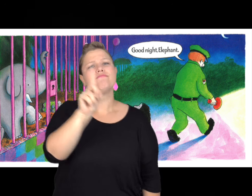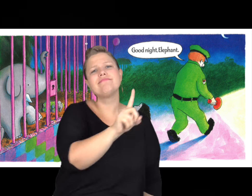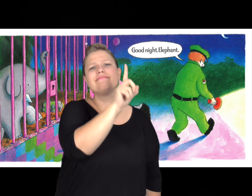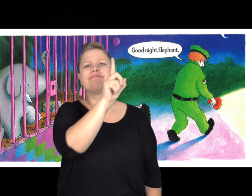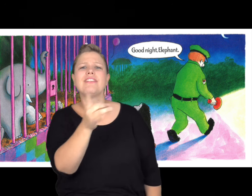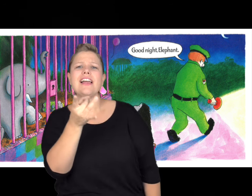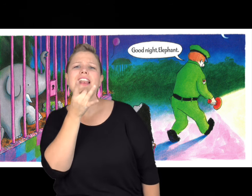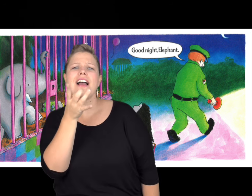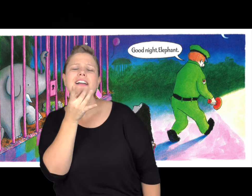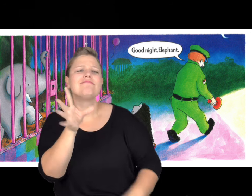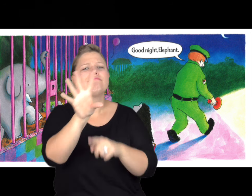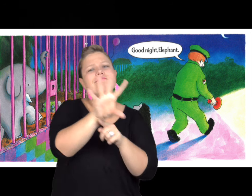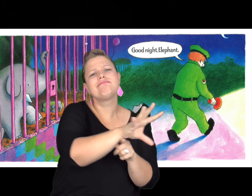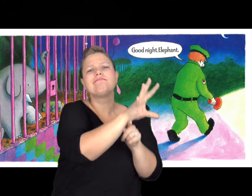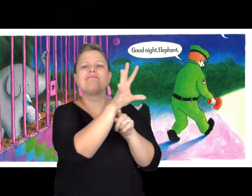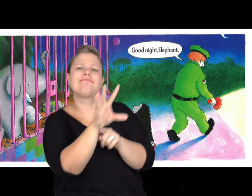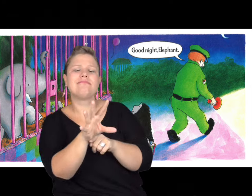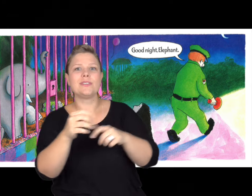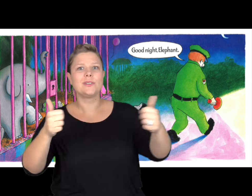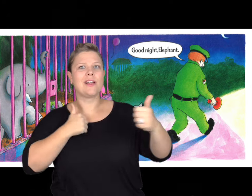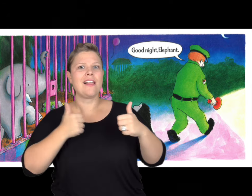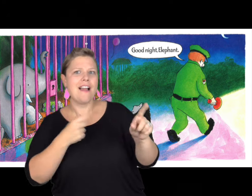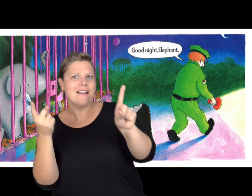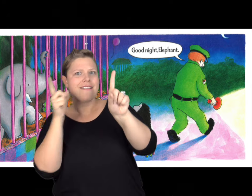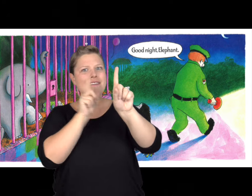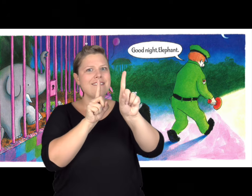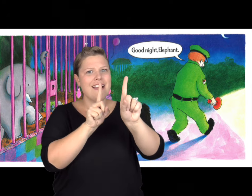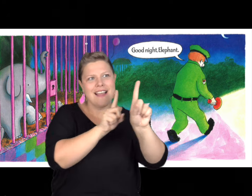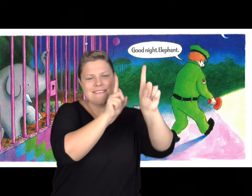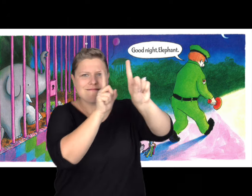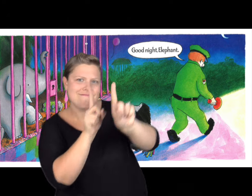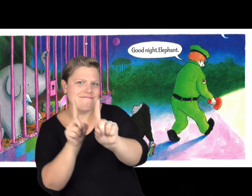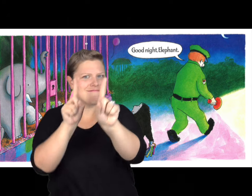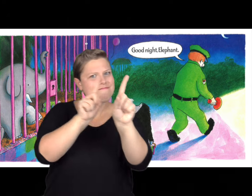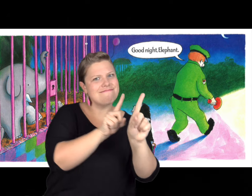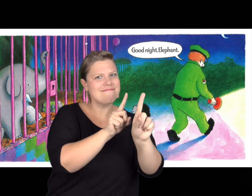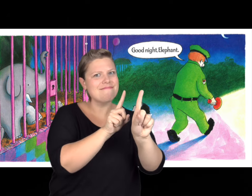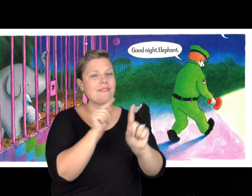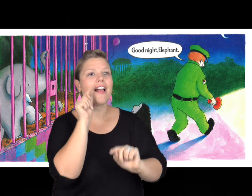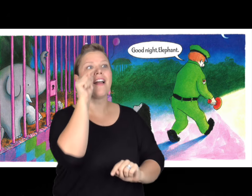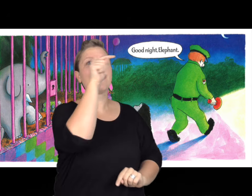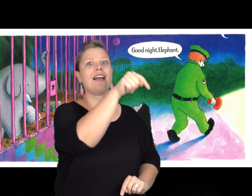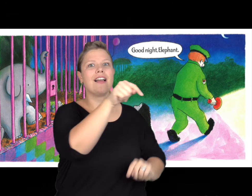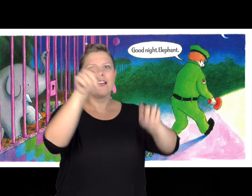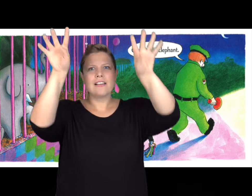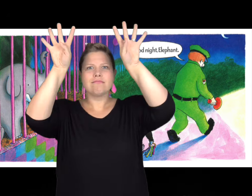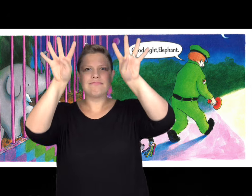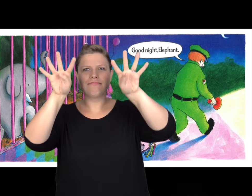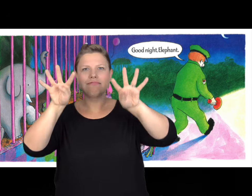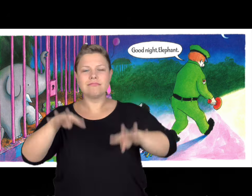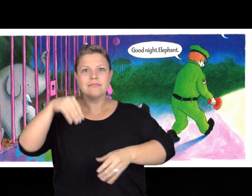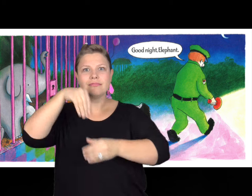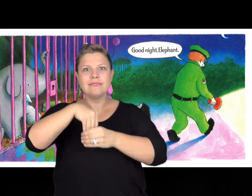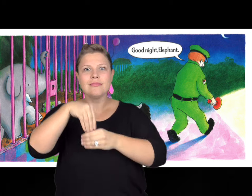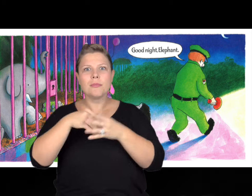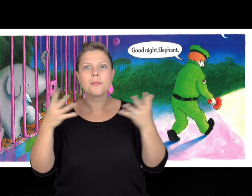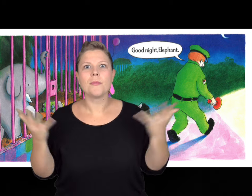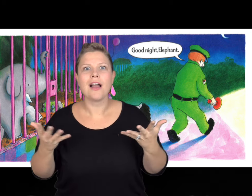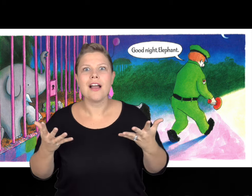The zookeeper was walking with his flashlight. The gorilla followed behind him. And there was